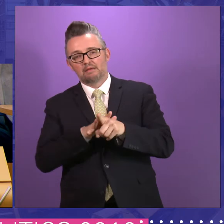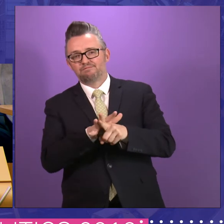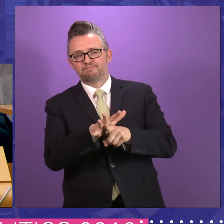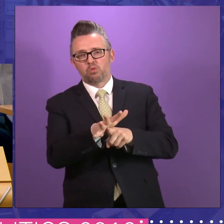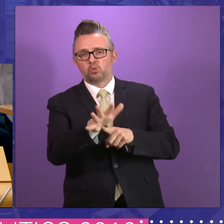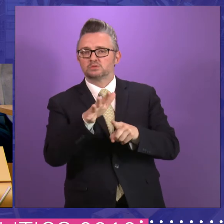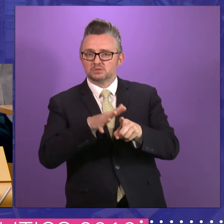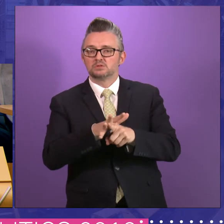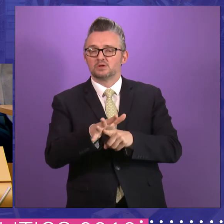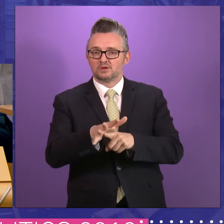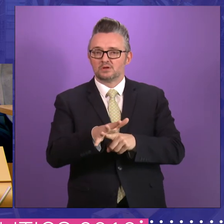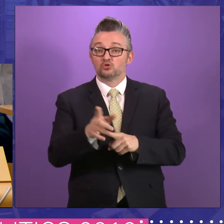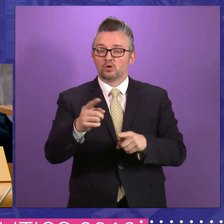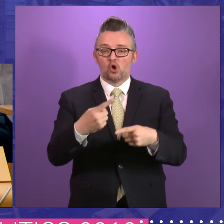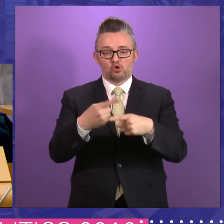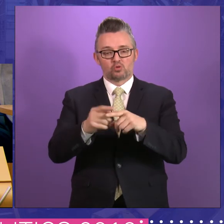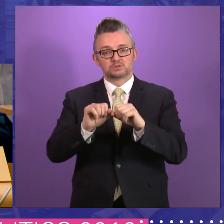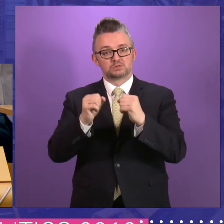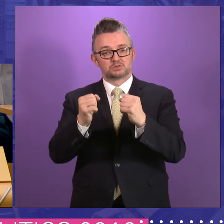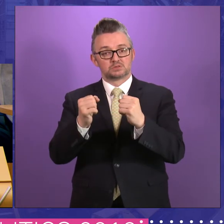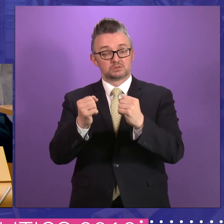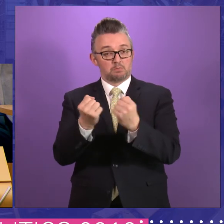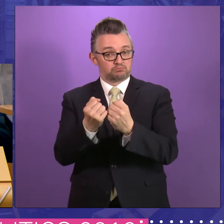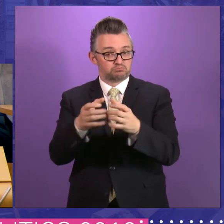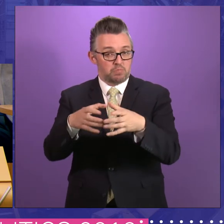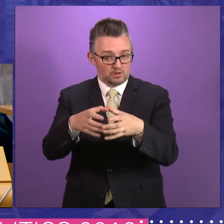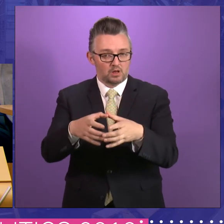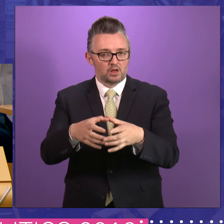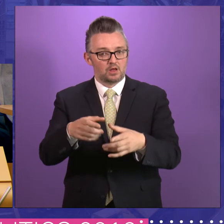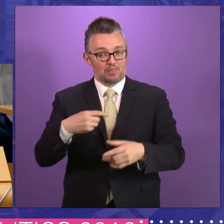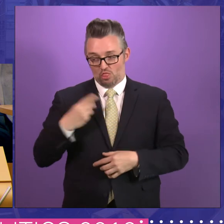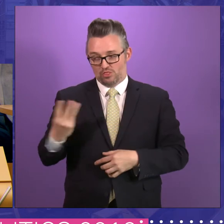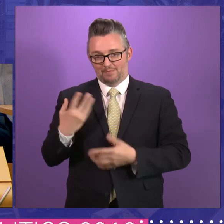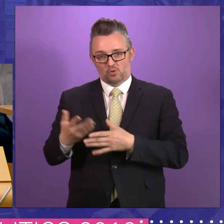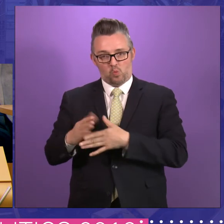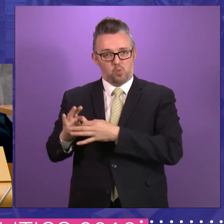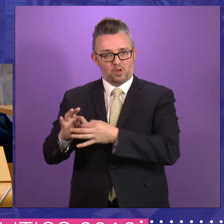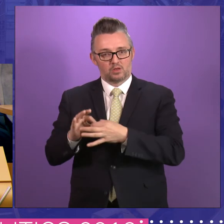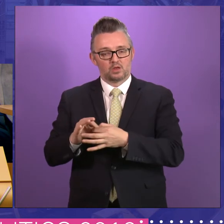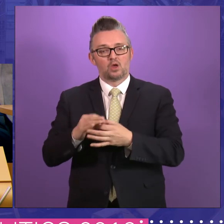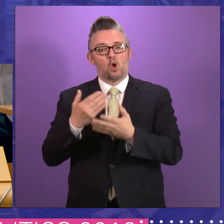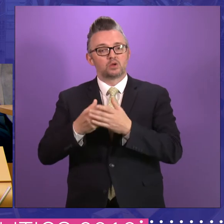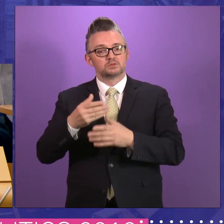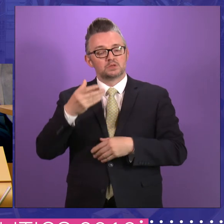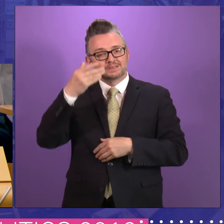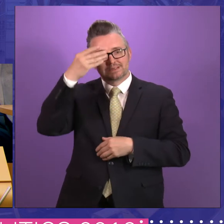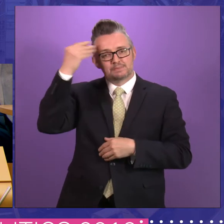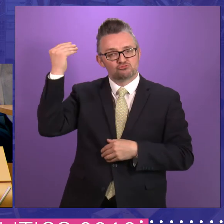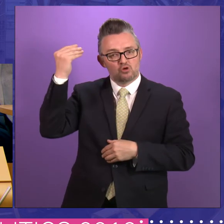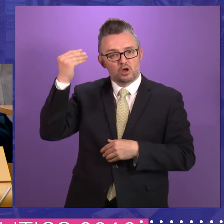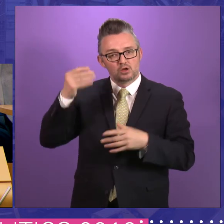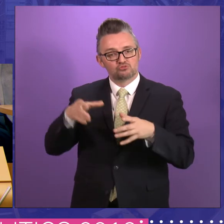And thinking about the cross-party group that the three of us actually worked on, the cross-party group on Alzheimer's and dementia,